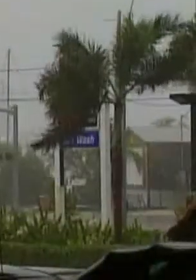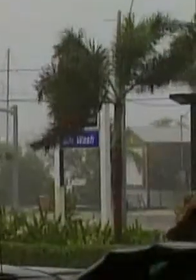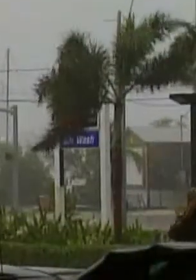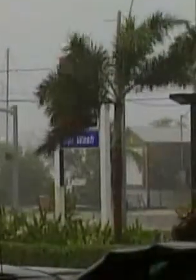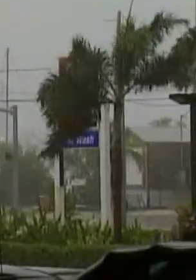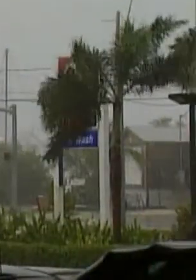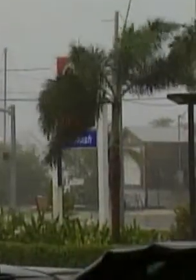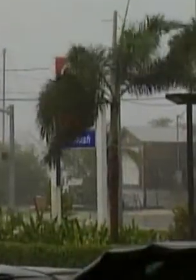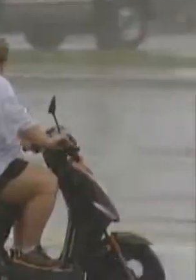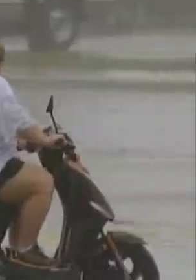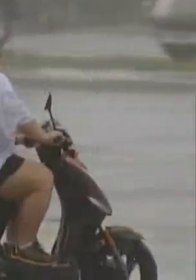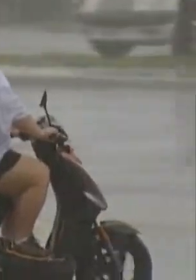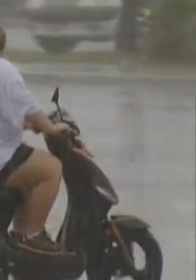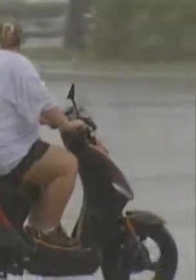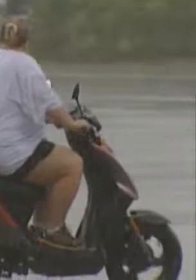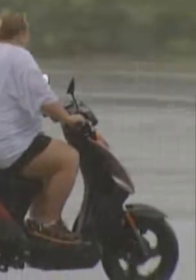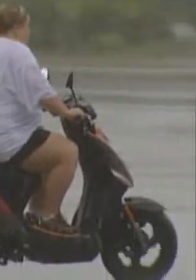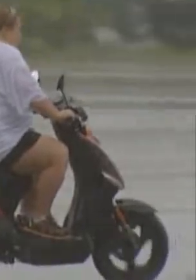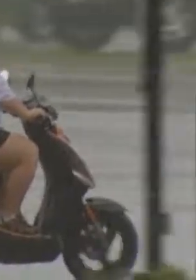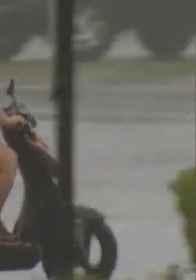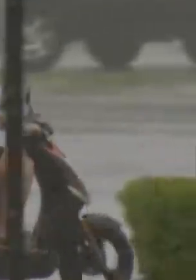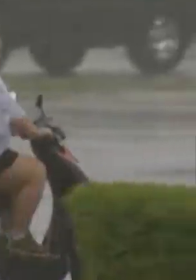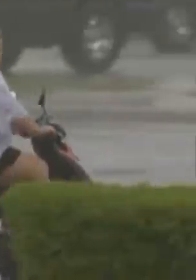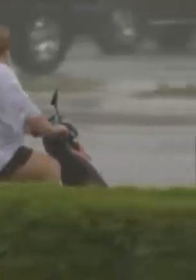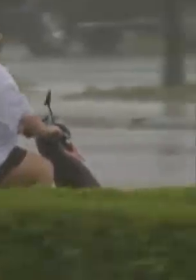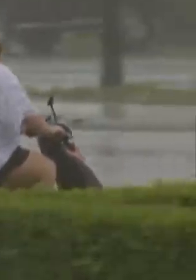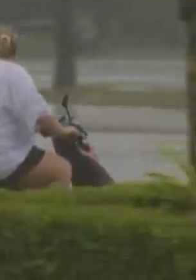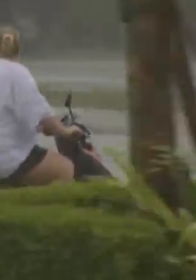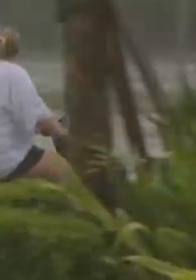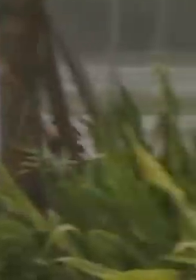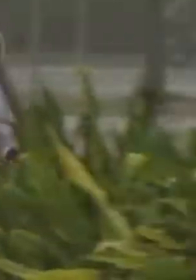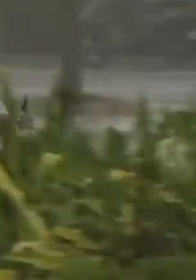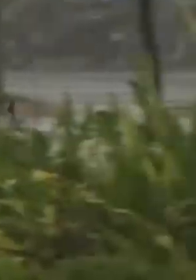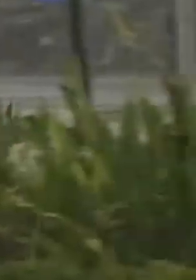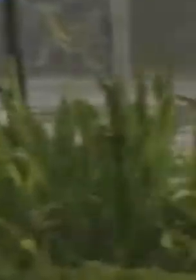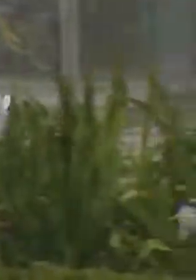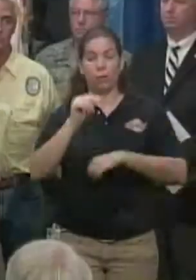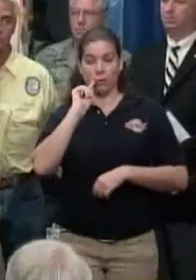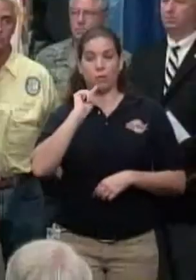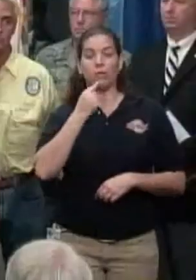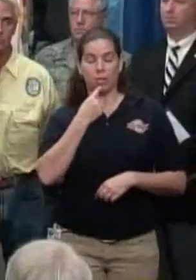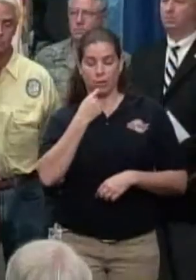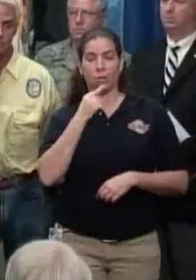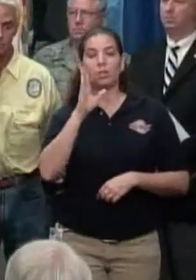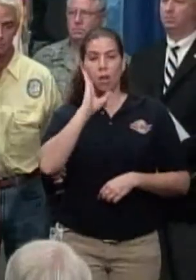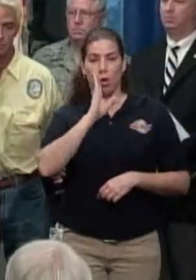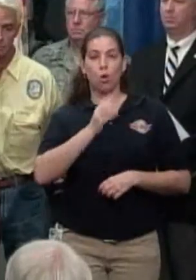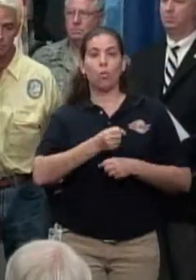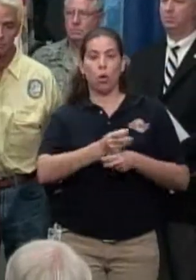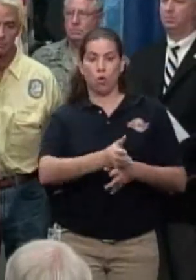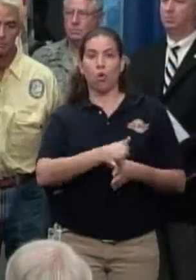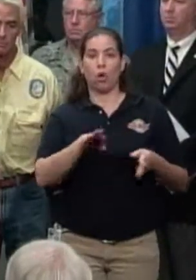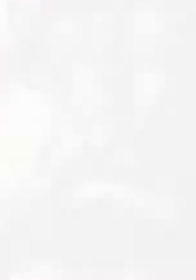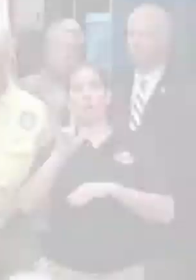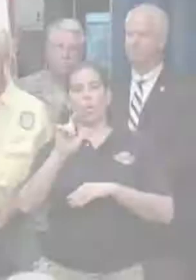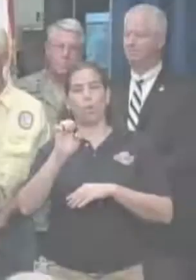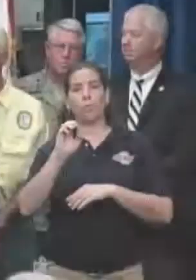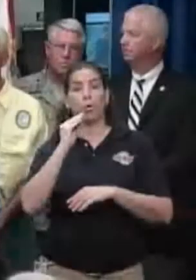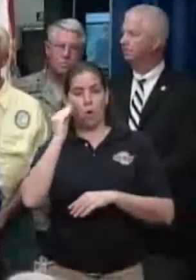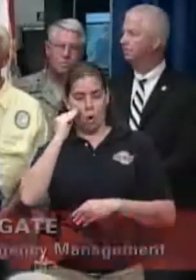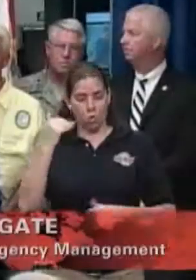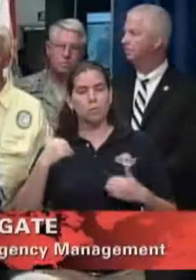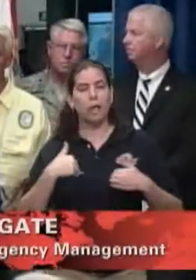of floodwaters or don't heed the tornado warnings when they're issued, that's when we can get into life safety issues.